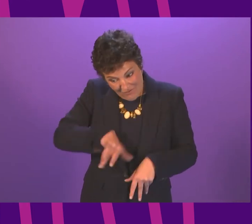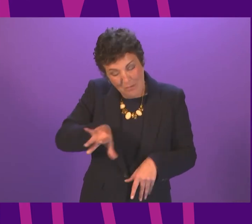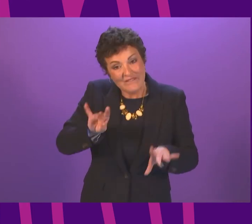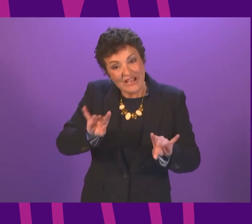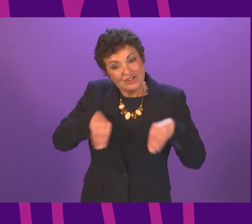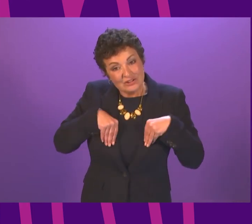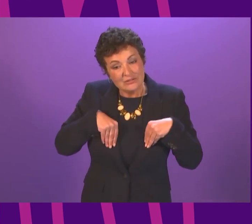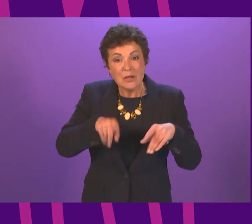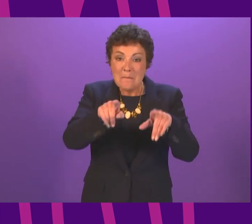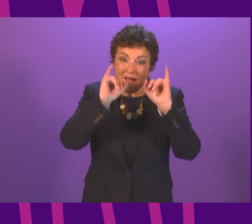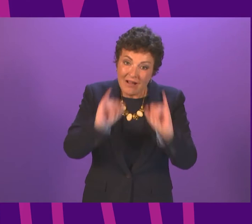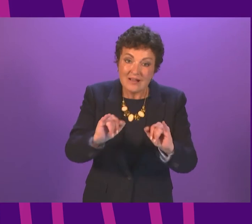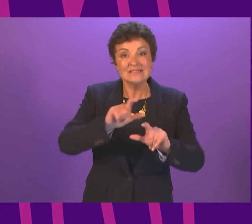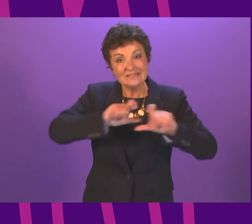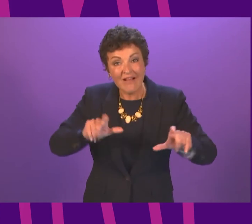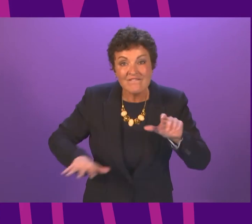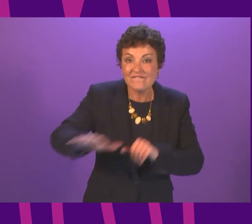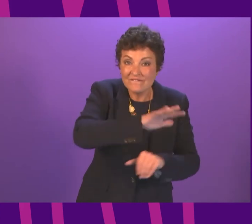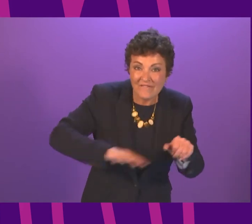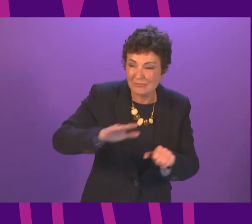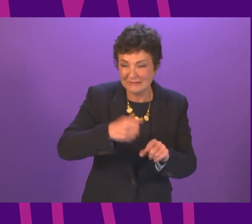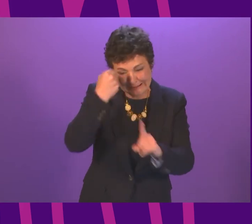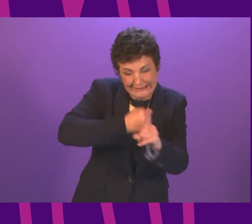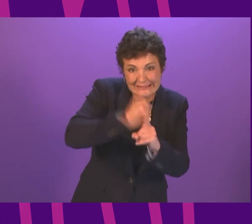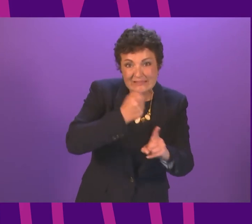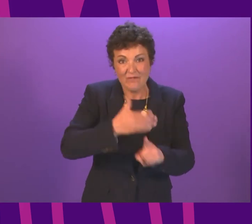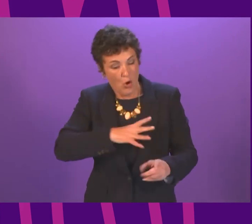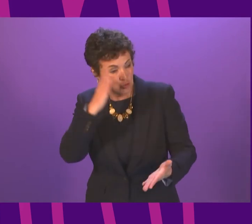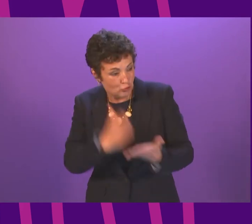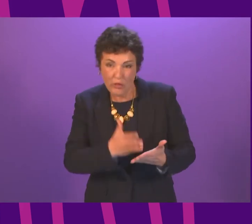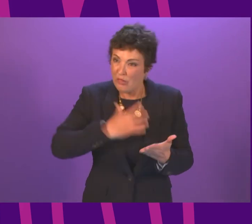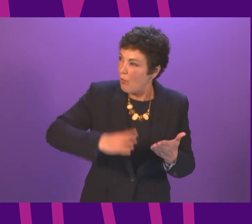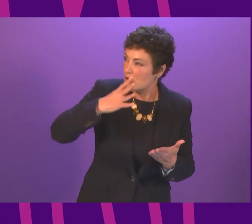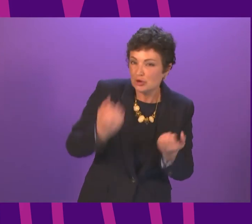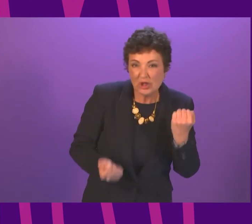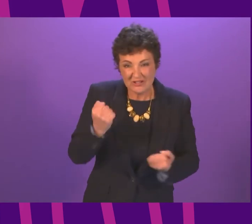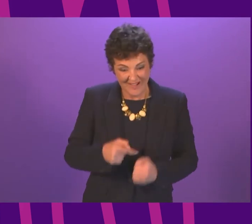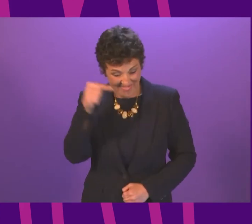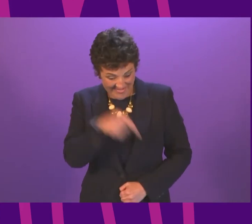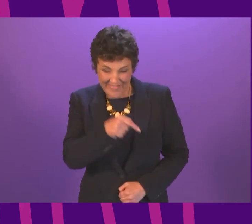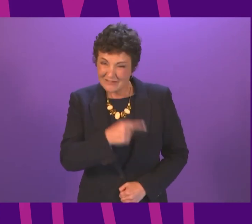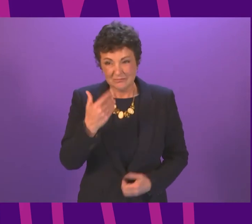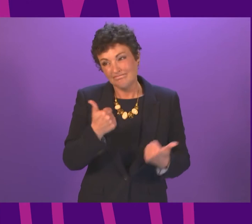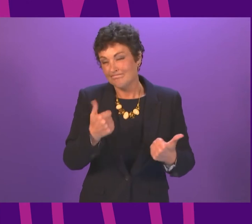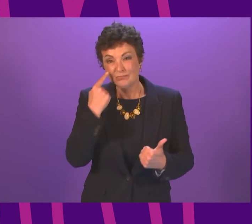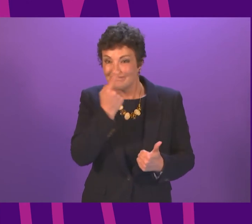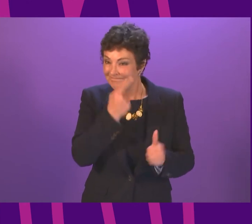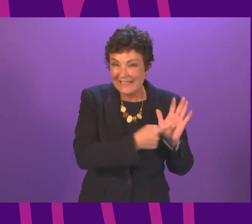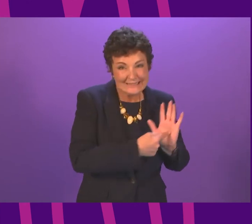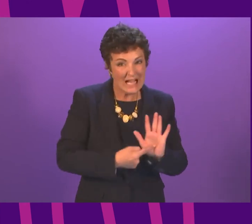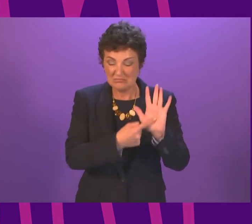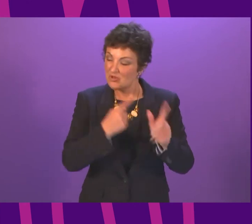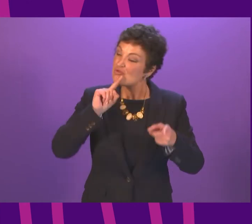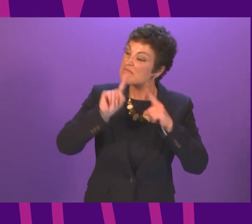there are still families fighting for truth and justice. This case proves that the response from the First Minister has not